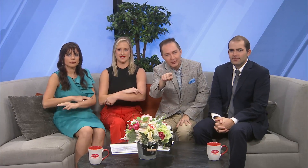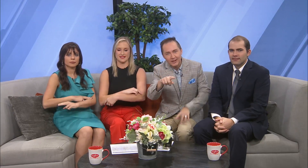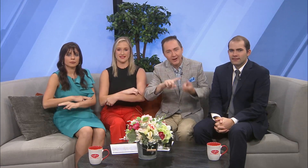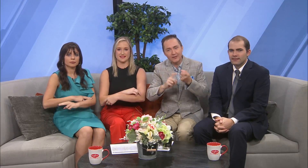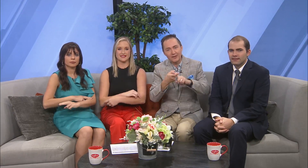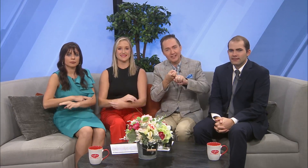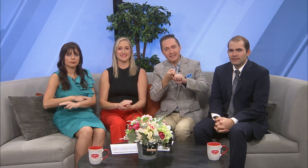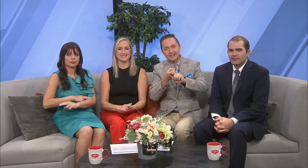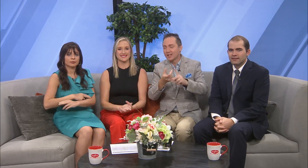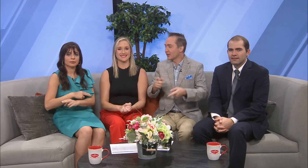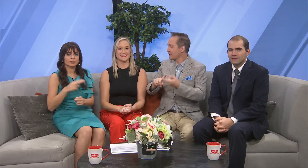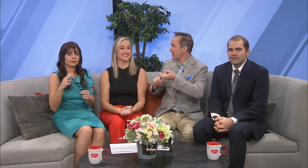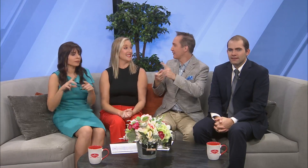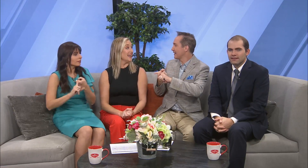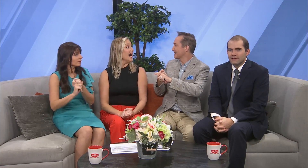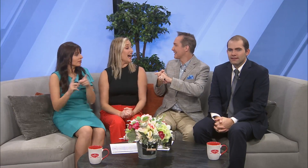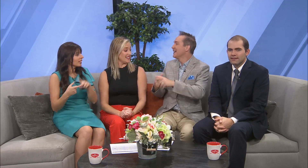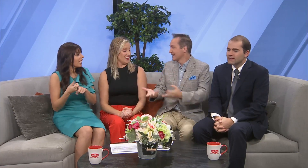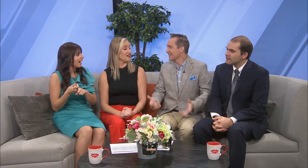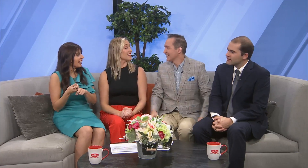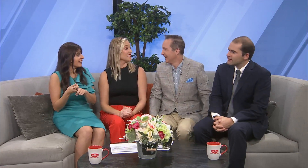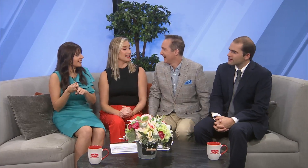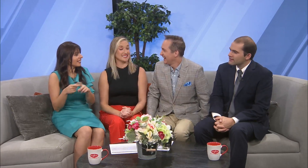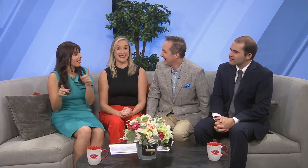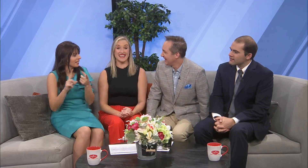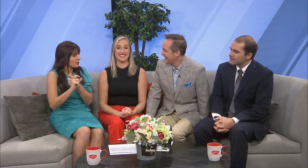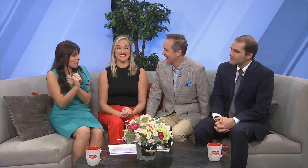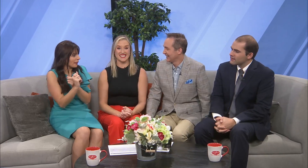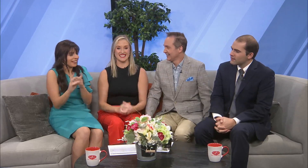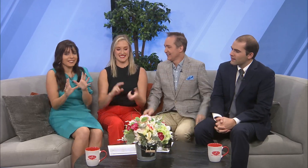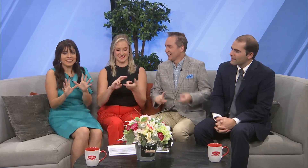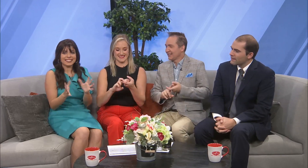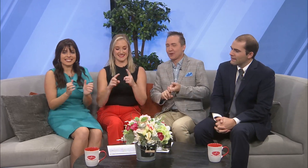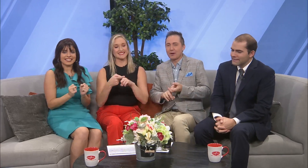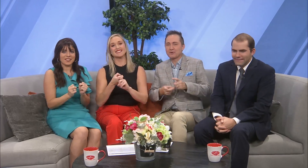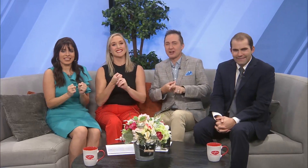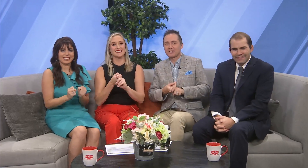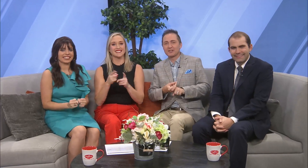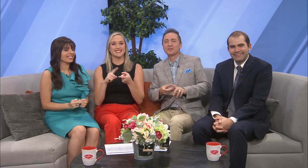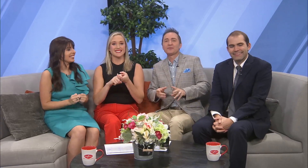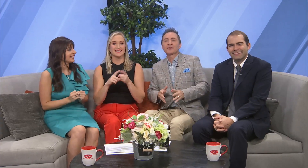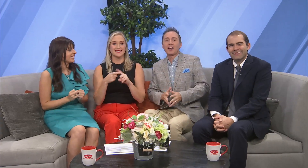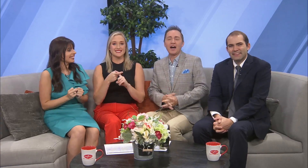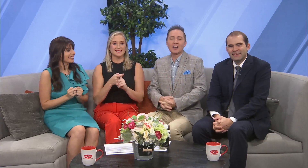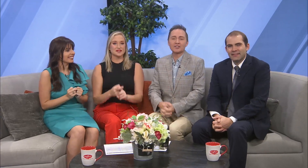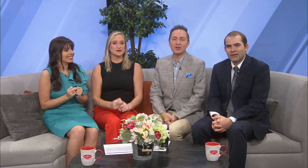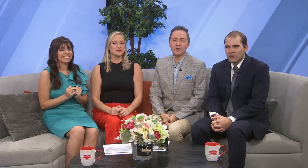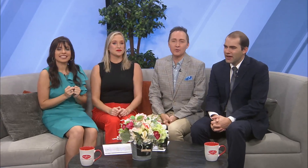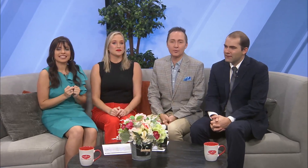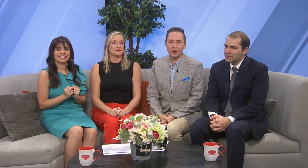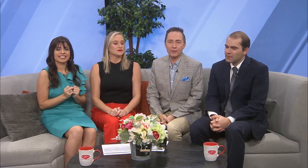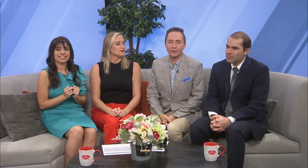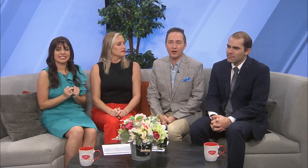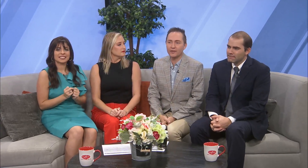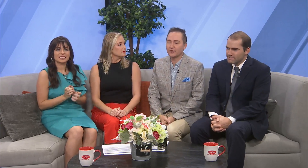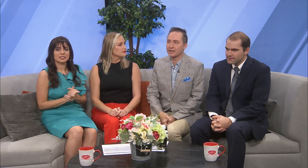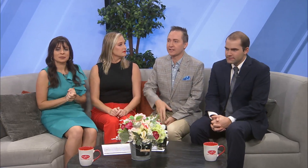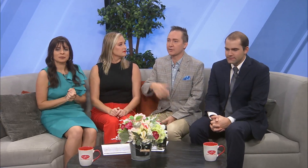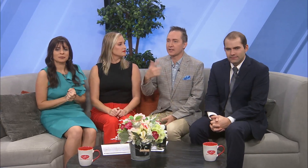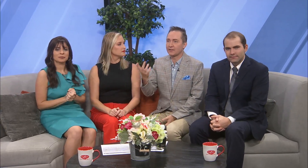our friends. Look how tied in friends. I know, I like it, I like it. incorporate it all. I'm trying to. So we were off on Friday because I was live